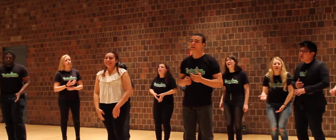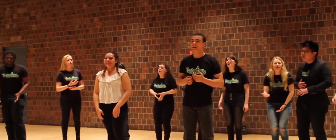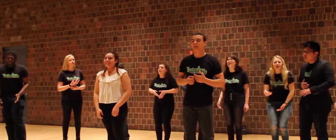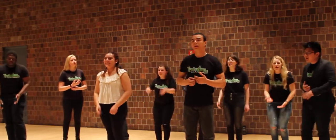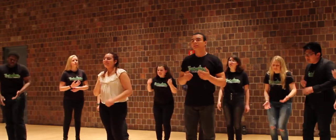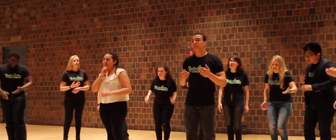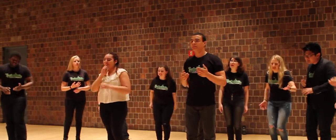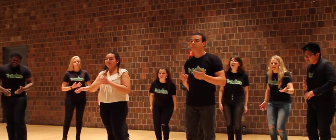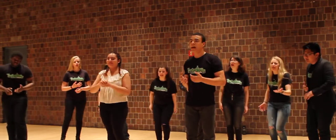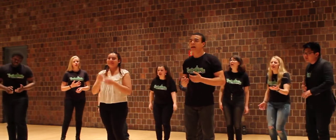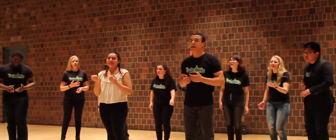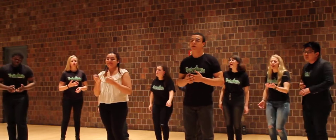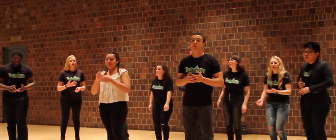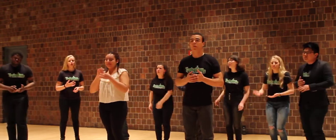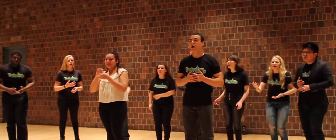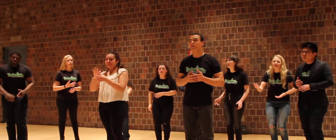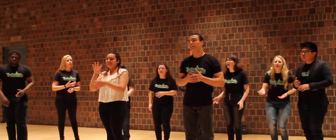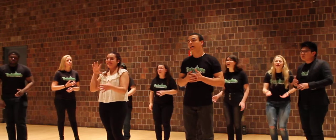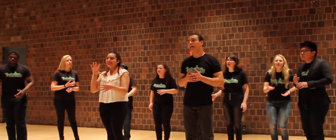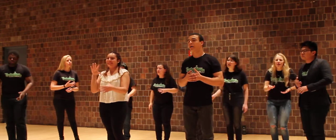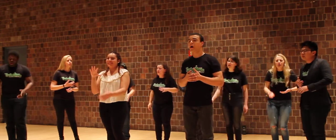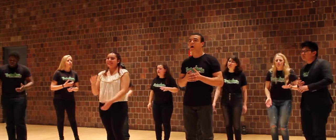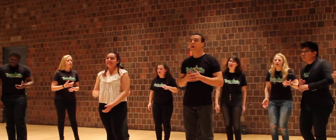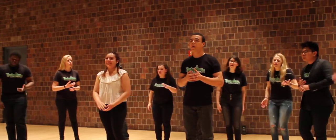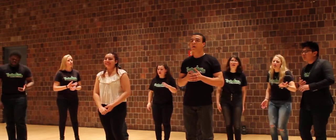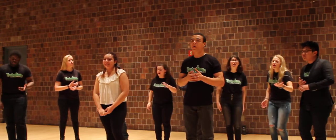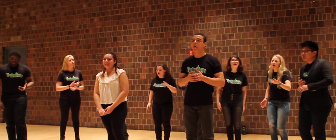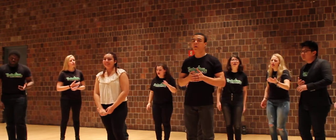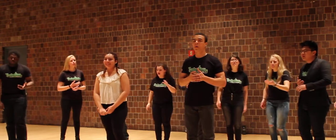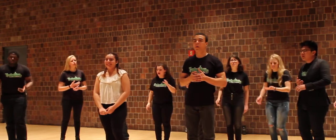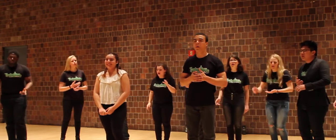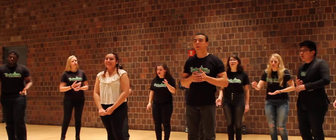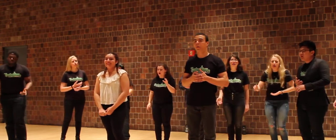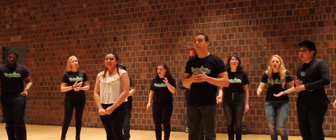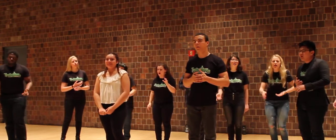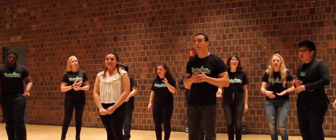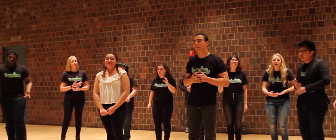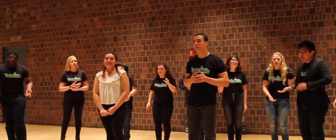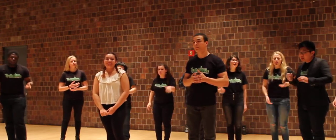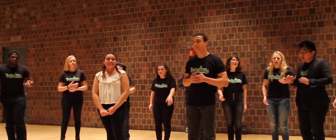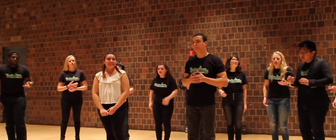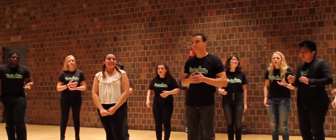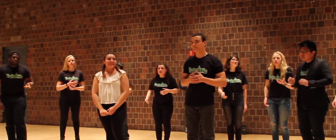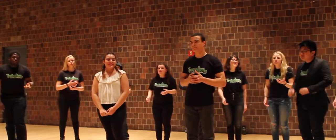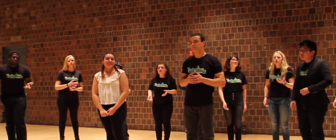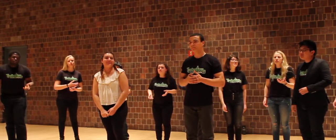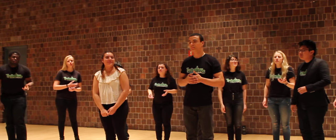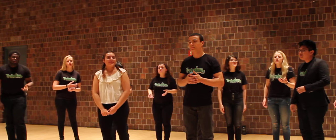Just say you won't let go I love you, love you, I love you